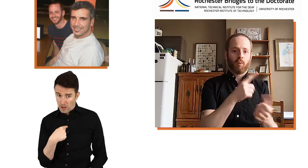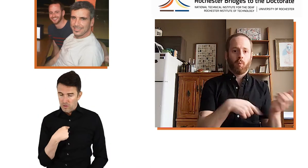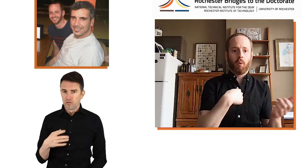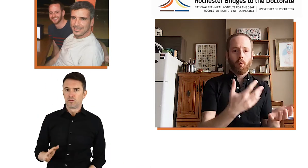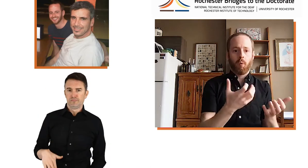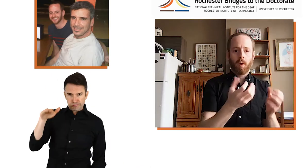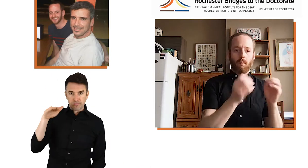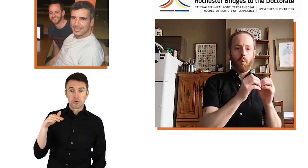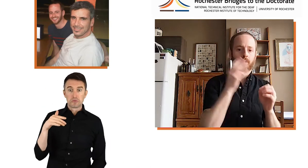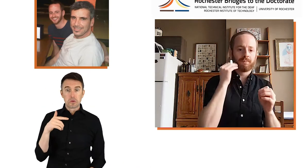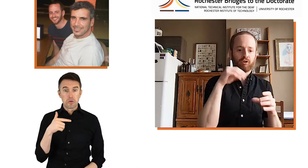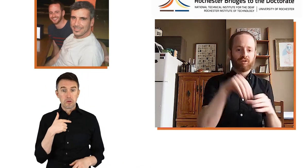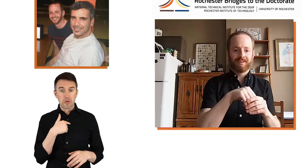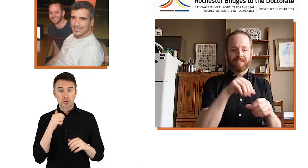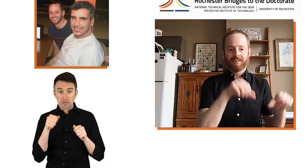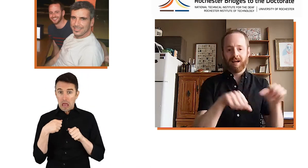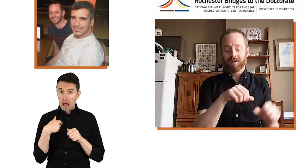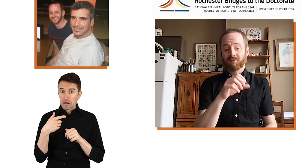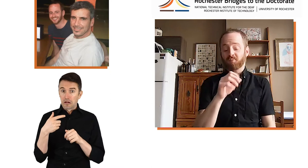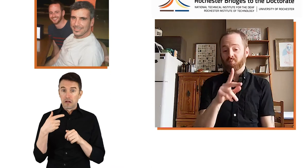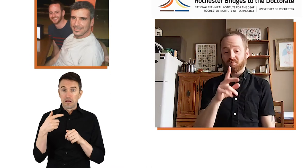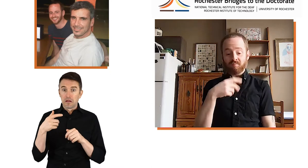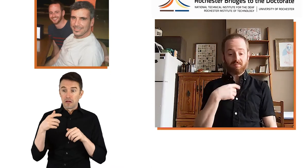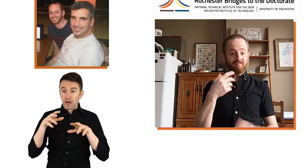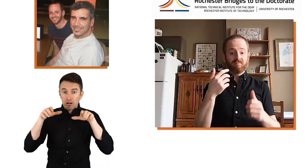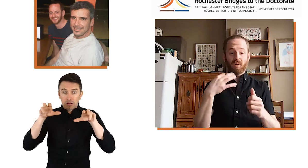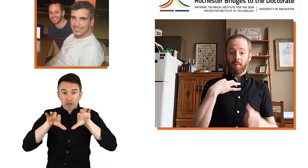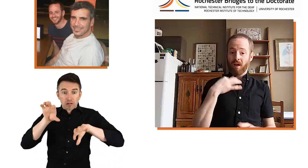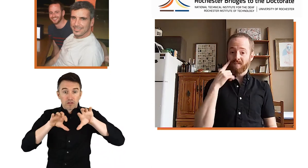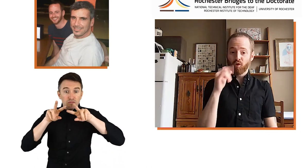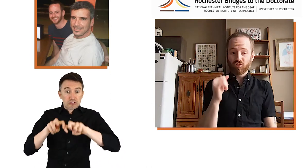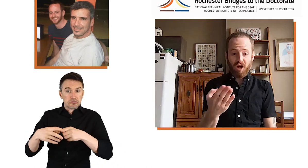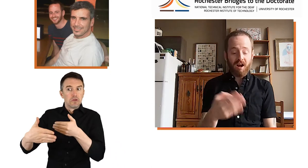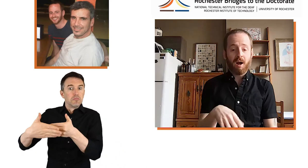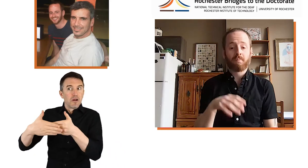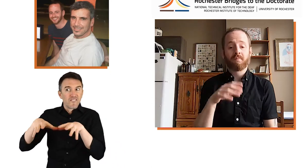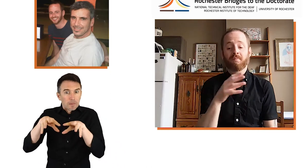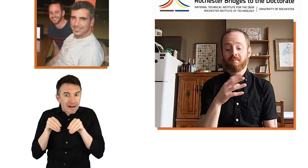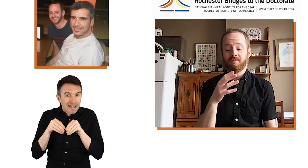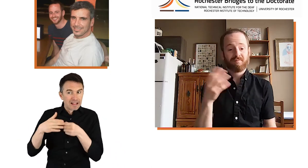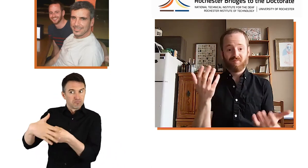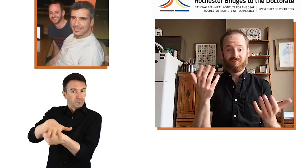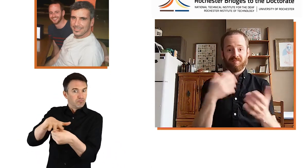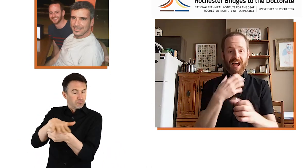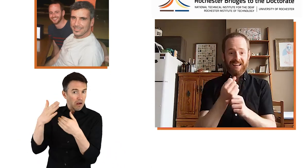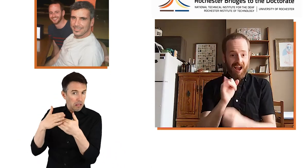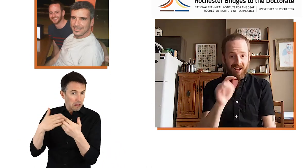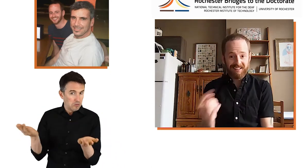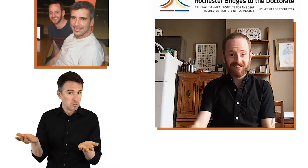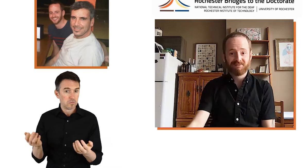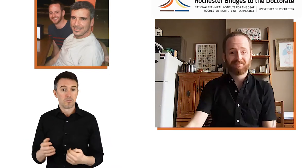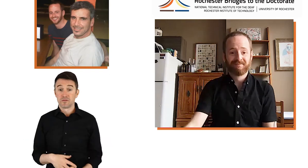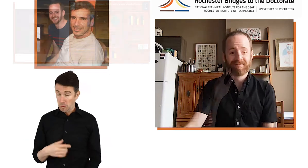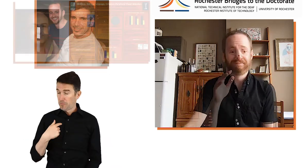this University of Illinois and Urbana and Champaign, it could be close to my family. I could do some great lab experience. So, I